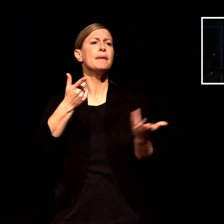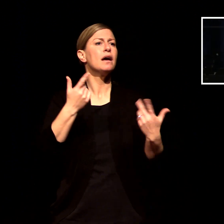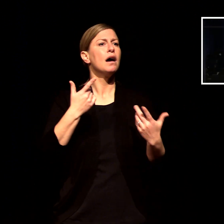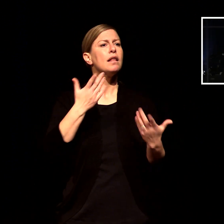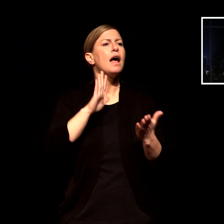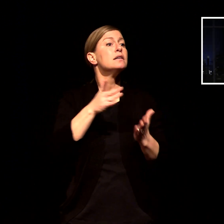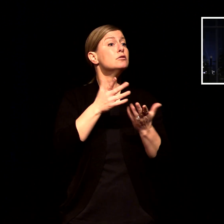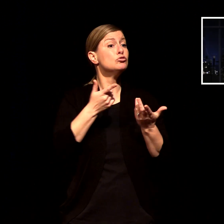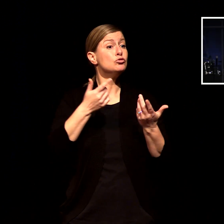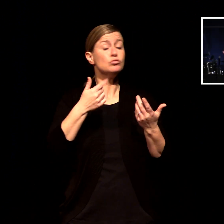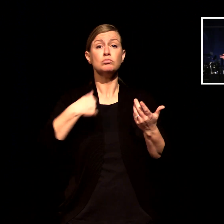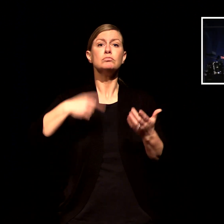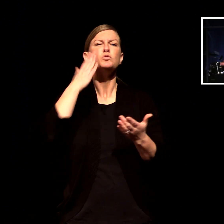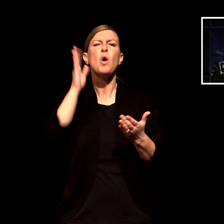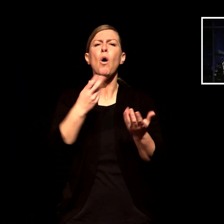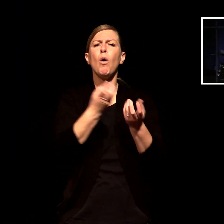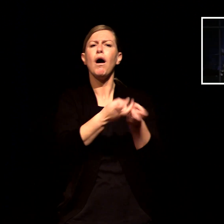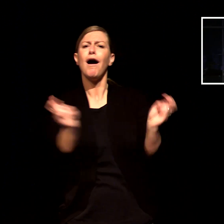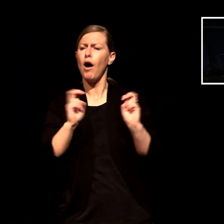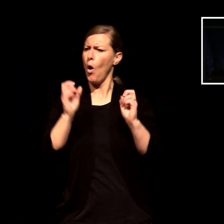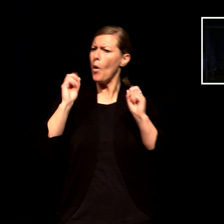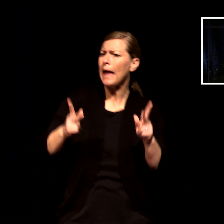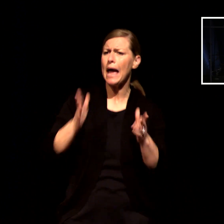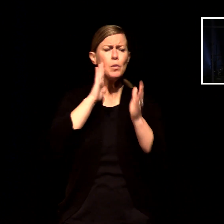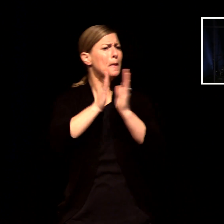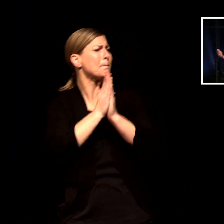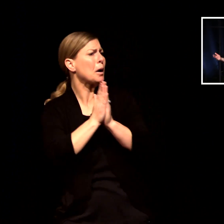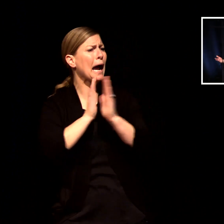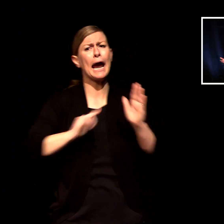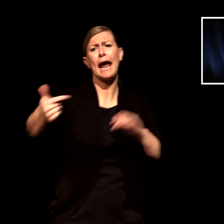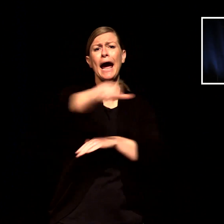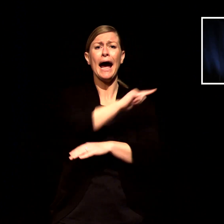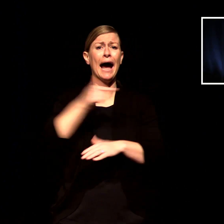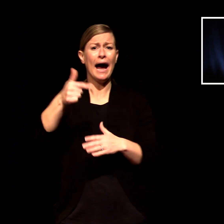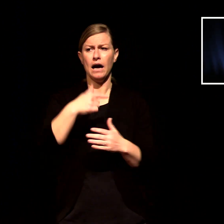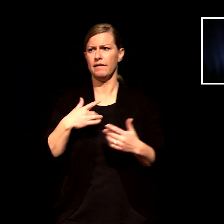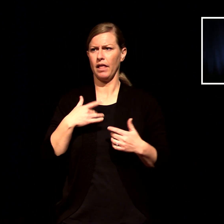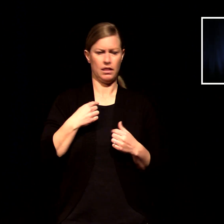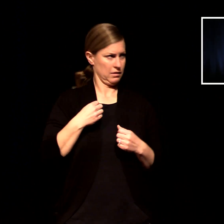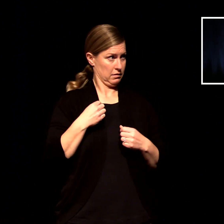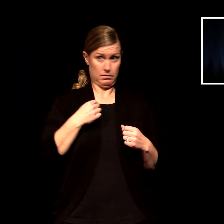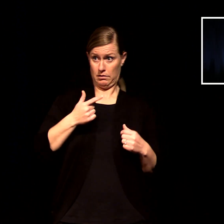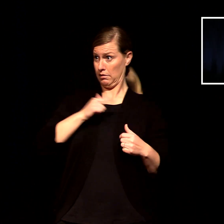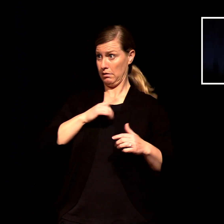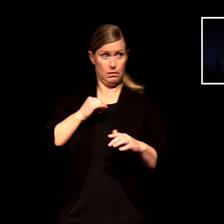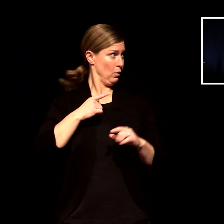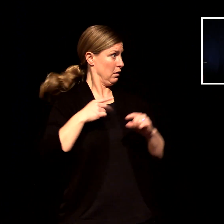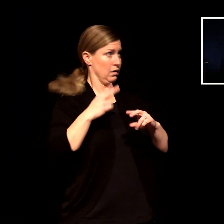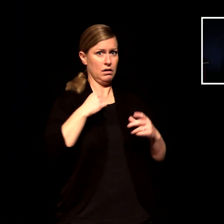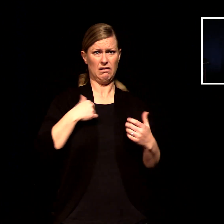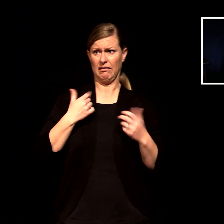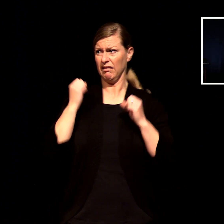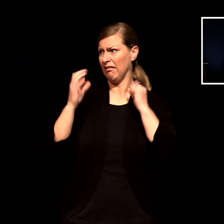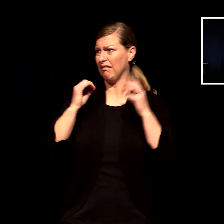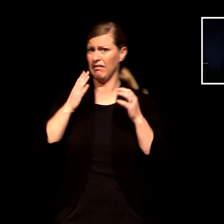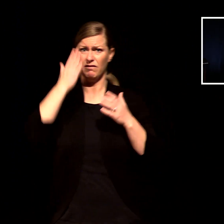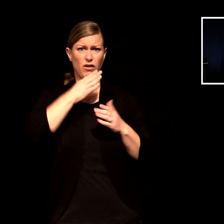pronounce names in the genealogy or maybe it's being told you have to go to the middle school all nighter and volunteer but